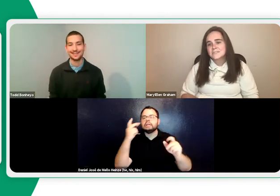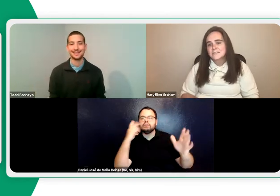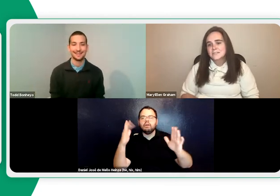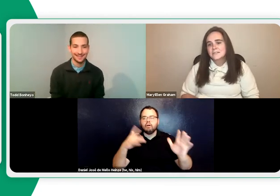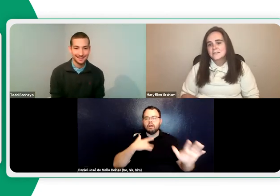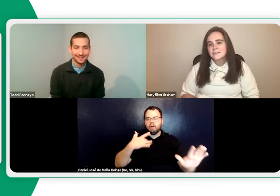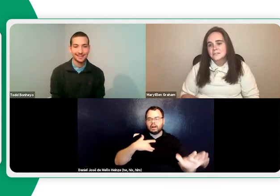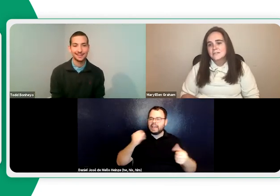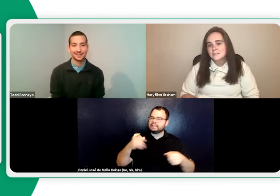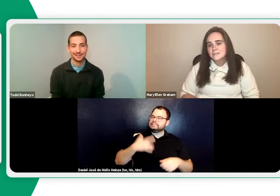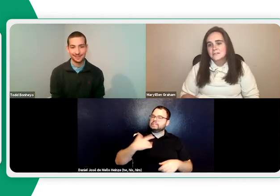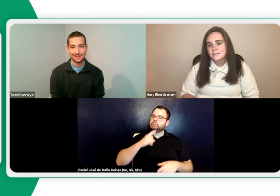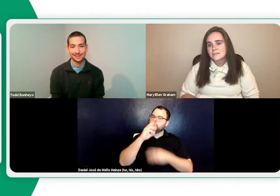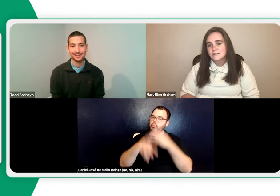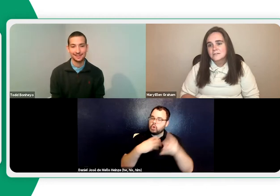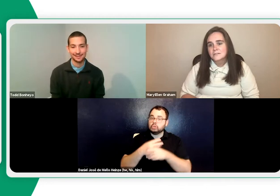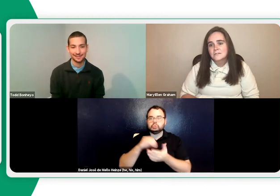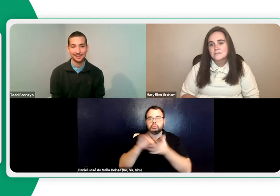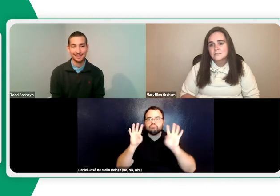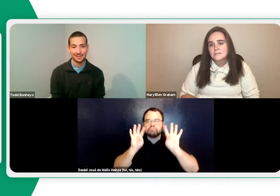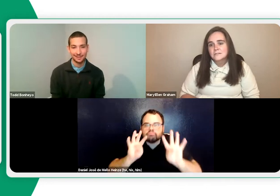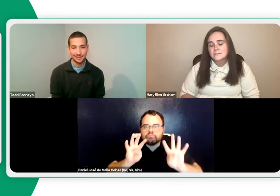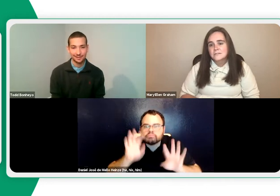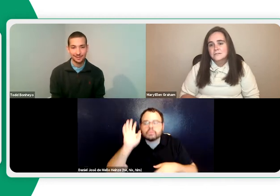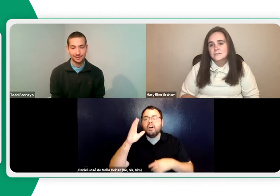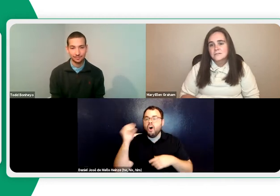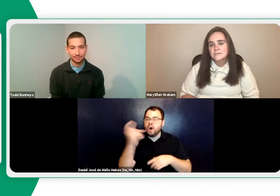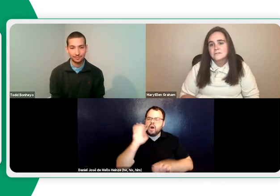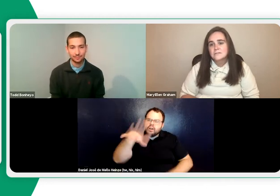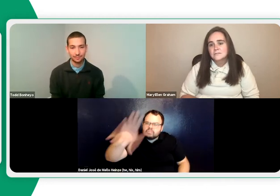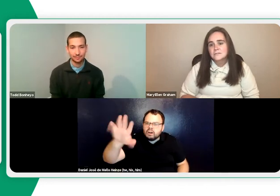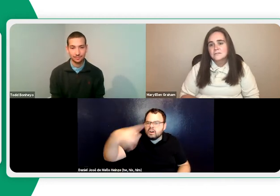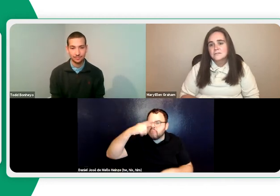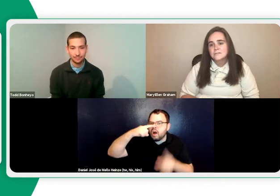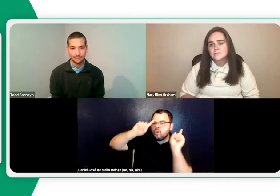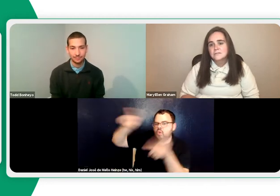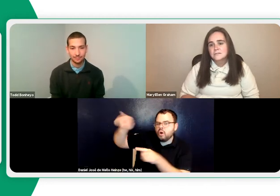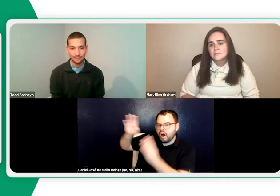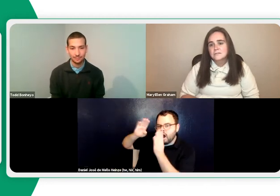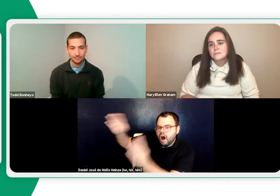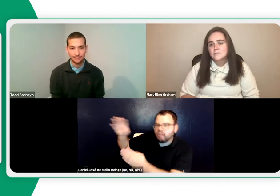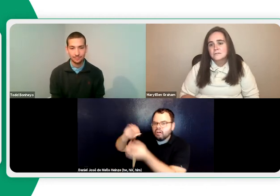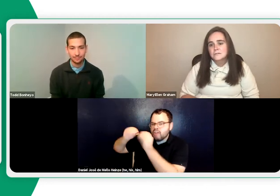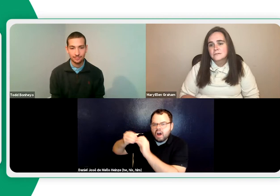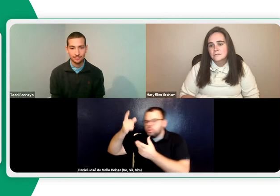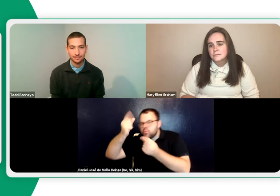So I'll use that to give them perspective of the size of what I'm showing them. They can gauge the size of what I'm showing them